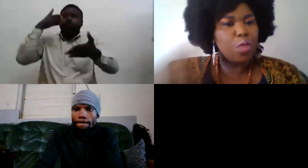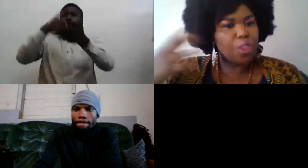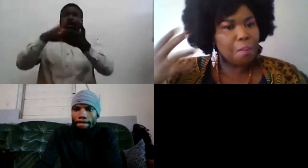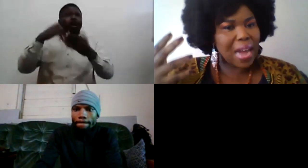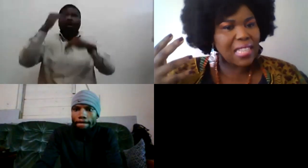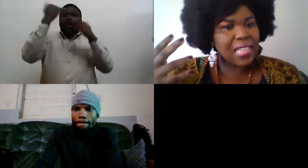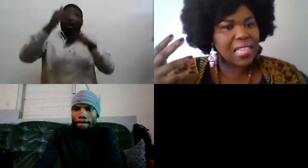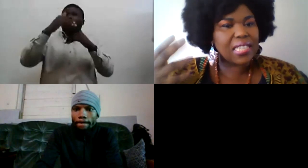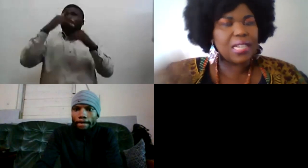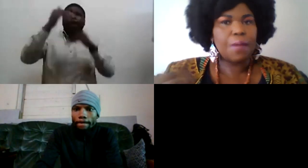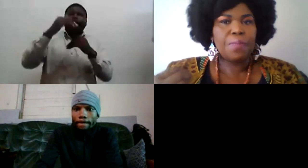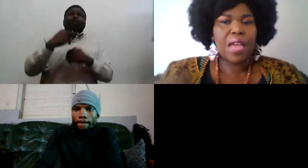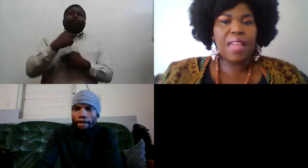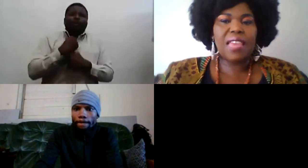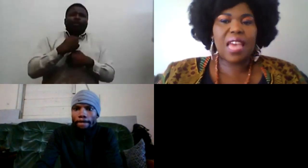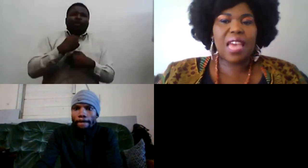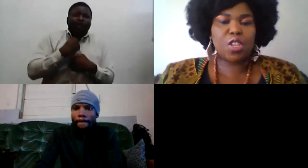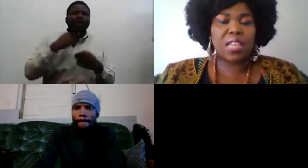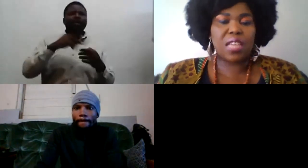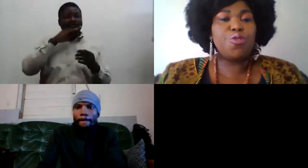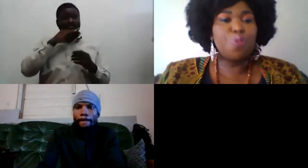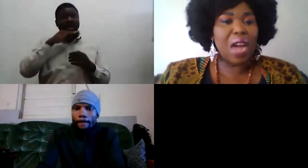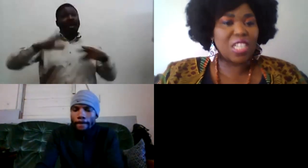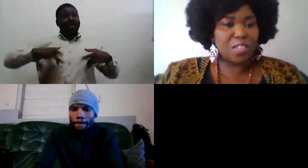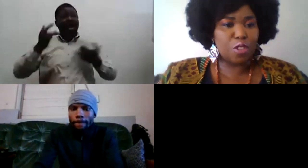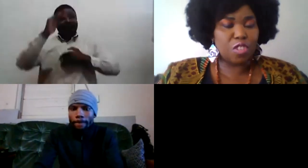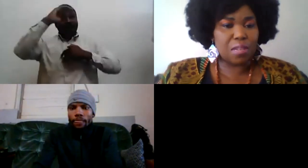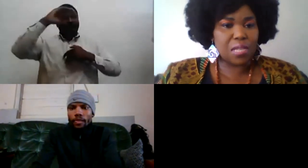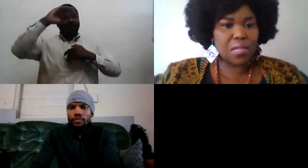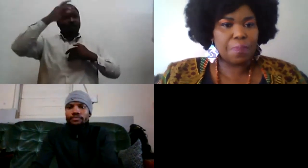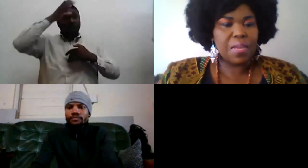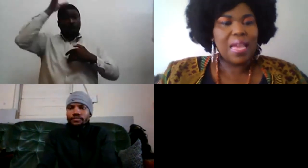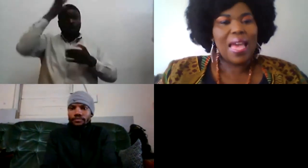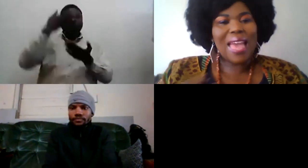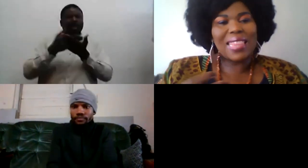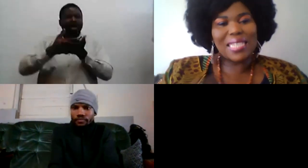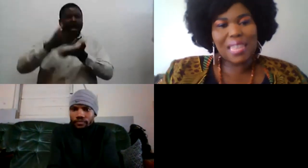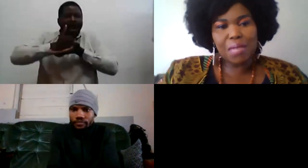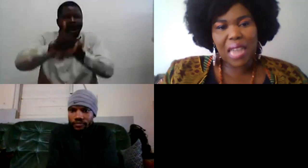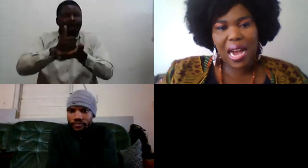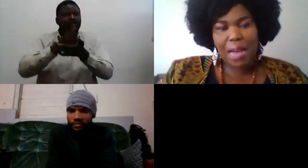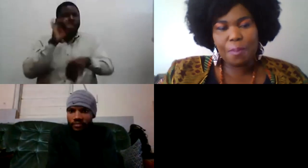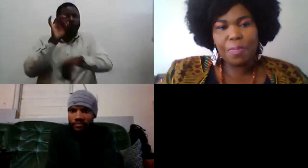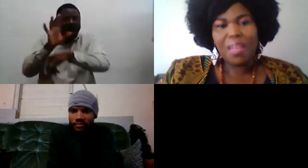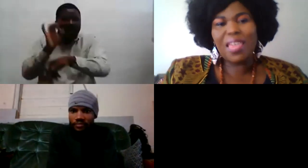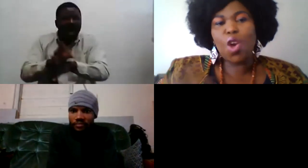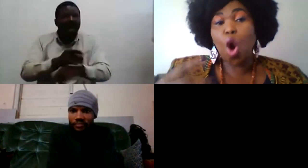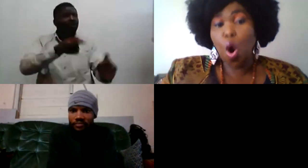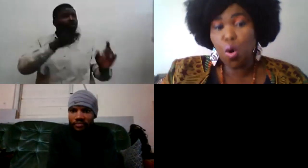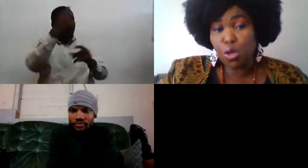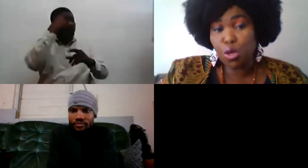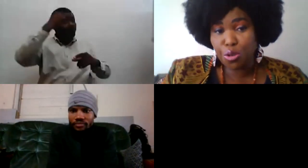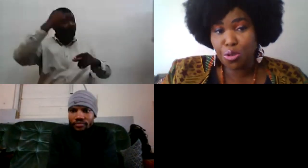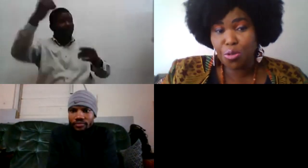help you with your mindset and they ensure that you achieve your dreams at the same time they